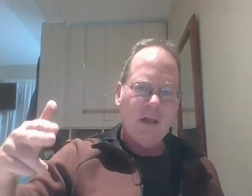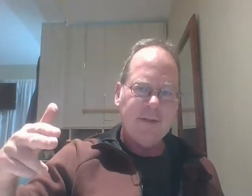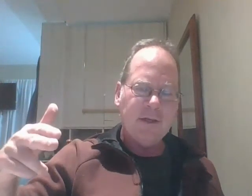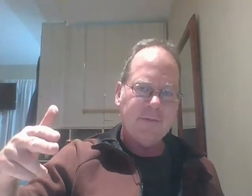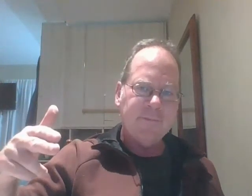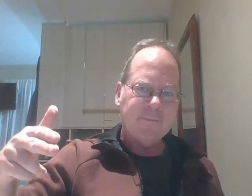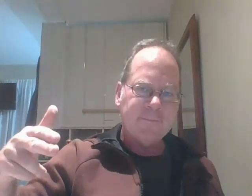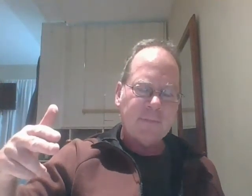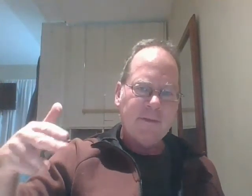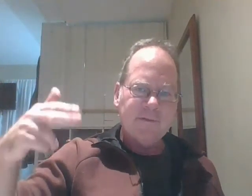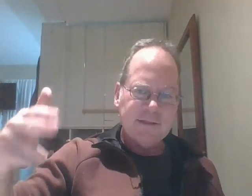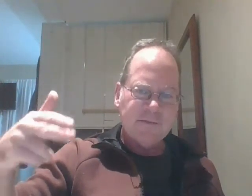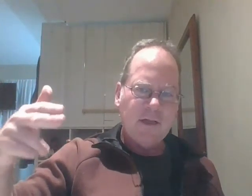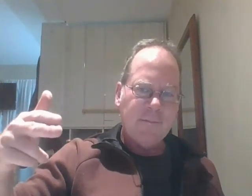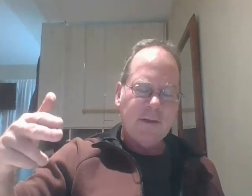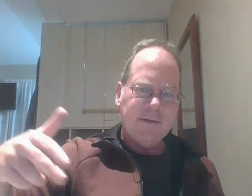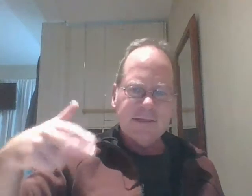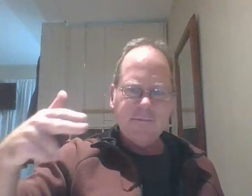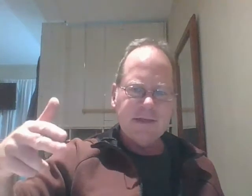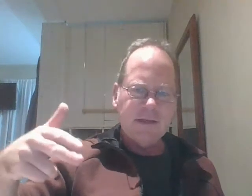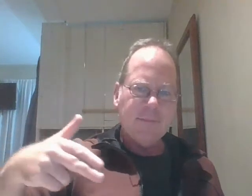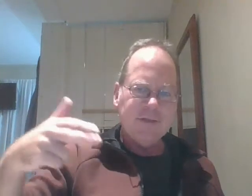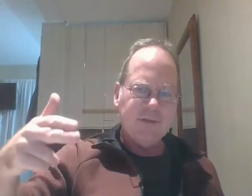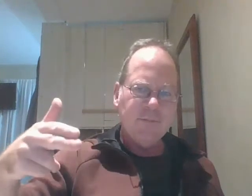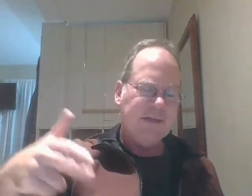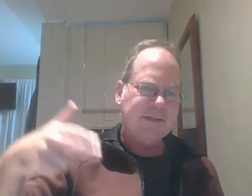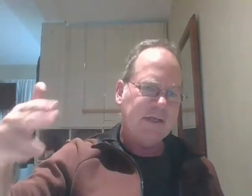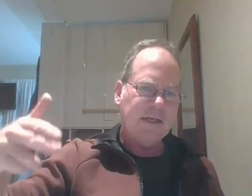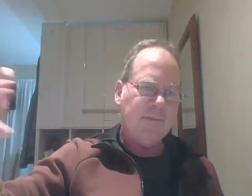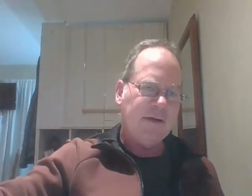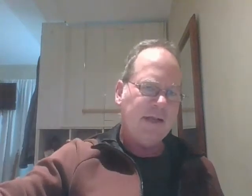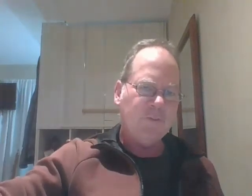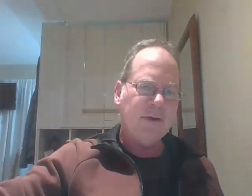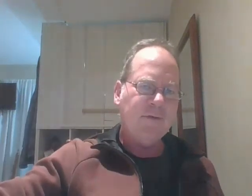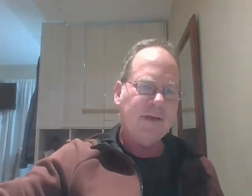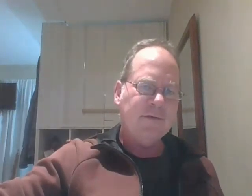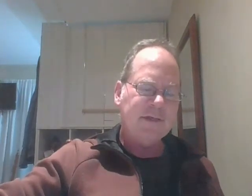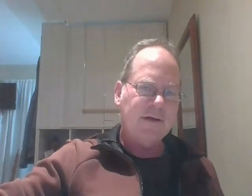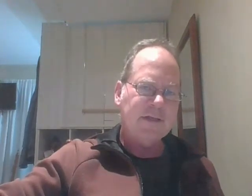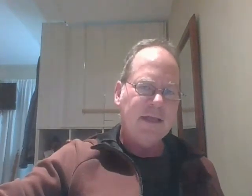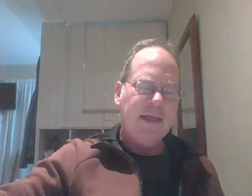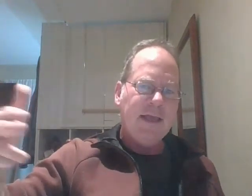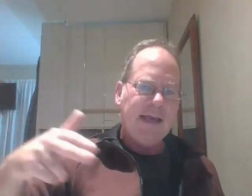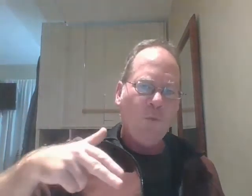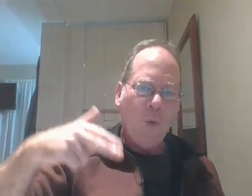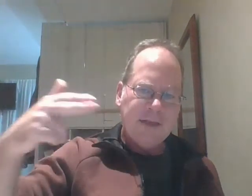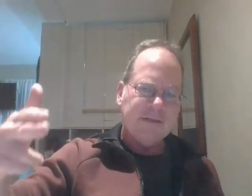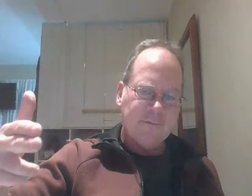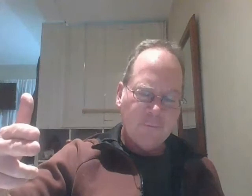country that's less developed this stuff is coming too but it's just going to come later like 20 30 years years and it won't be as enforced